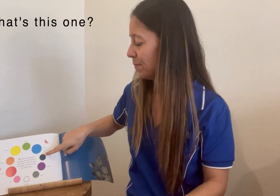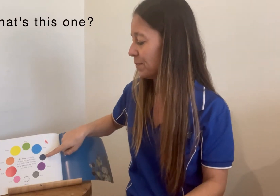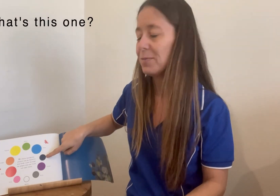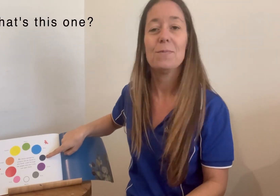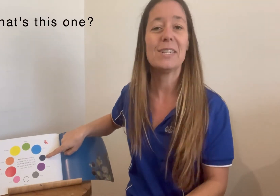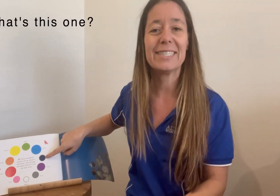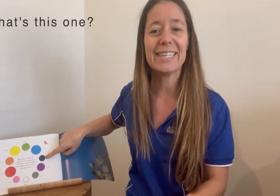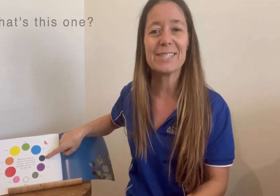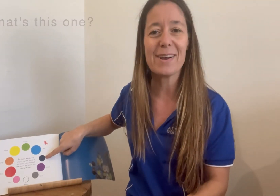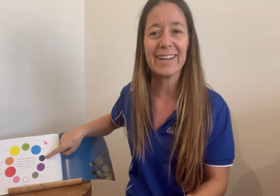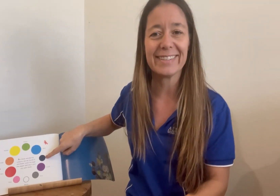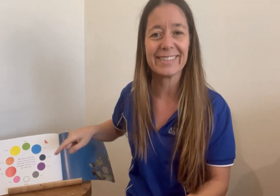What's this one?